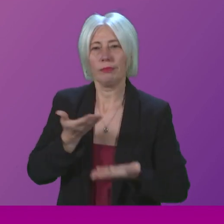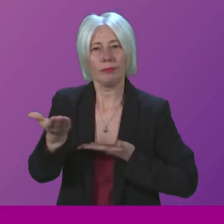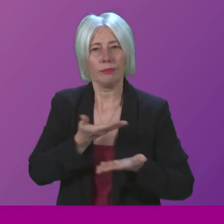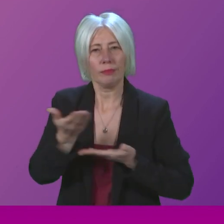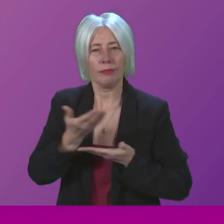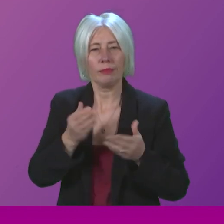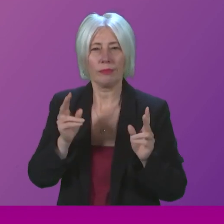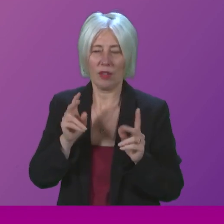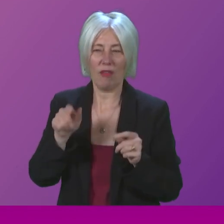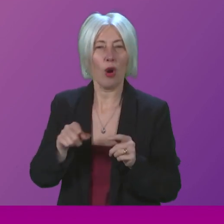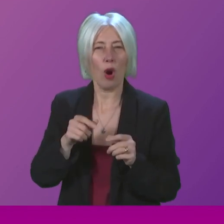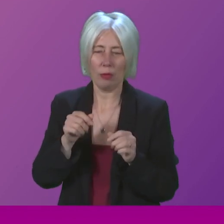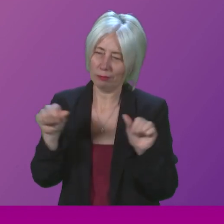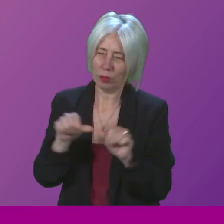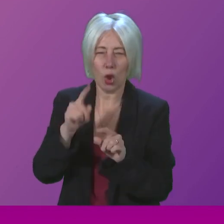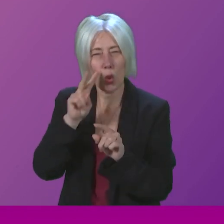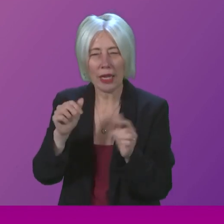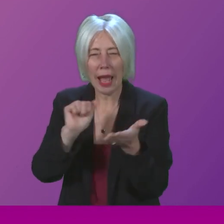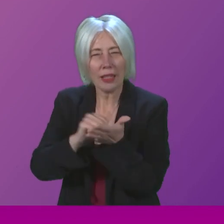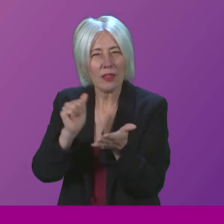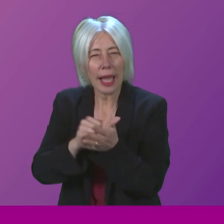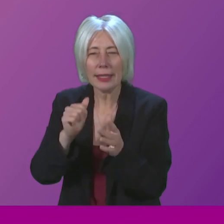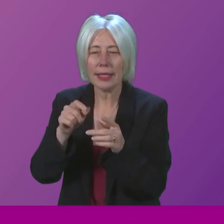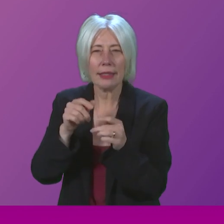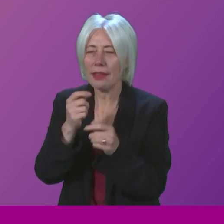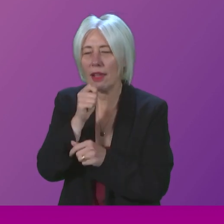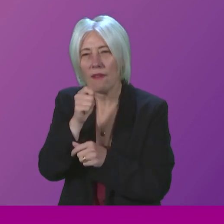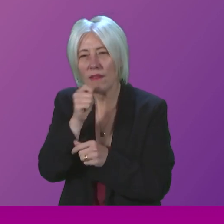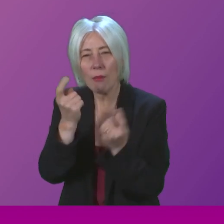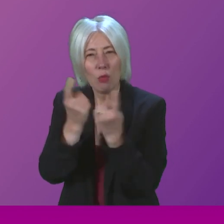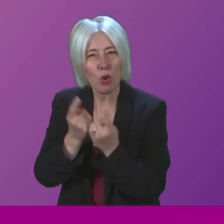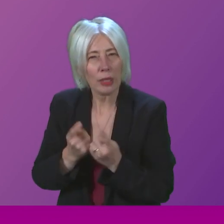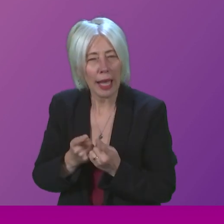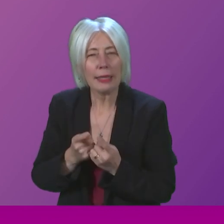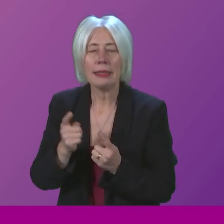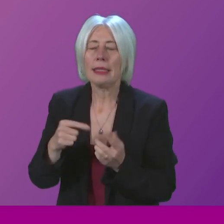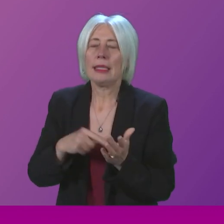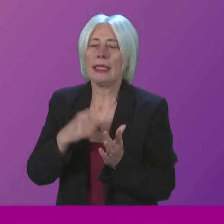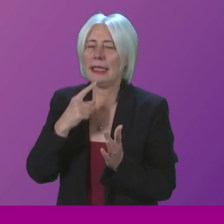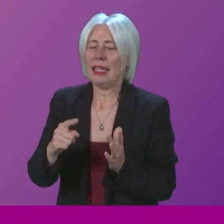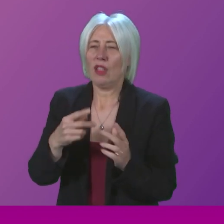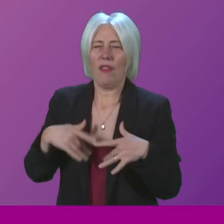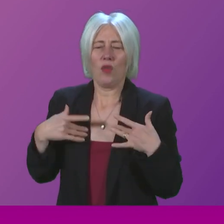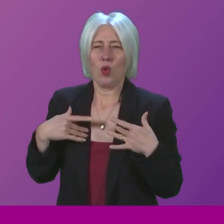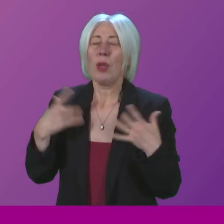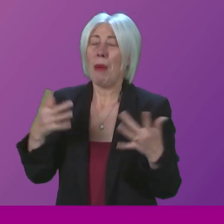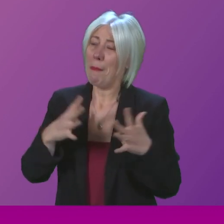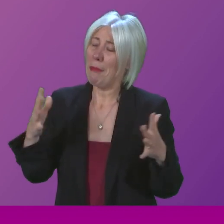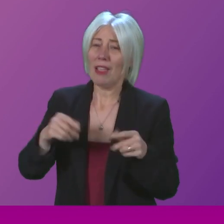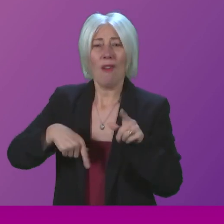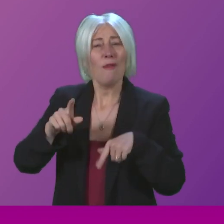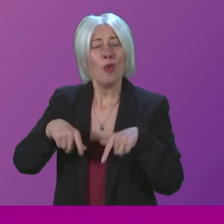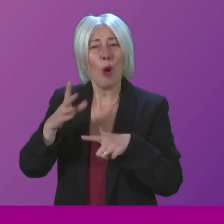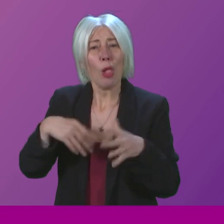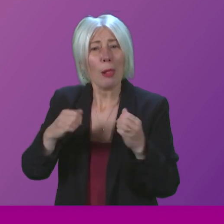titled Tightening Rules in Advertising and Promoting Vaping Products produced polarized views, however, with major Scottish football clubs signing